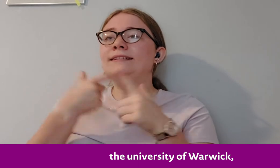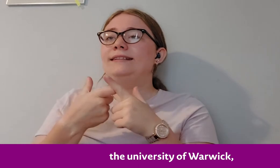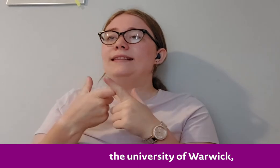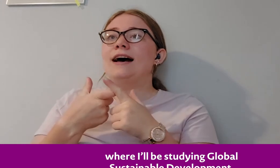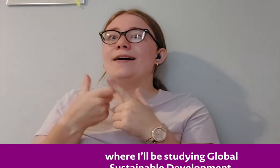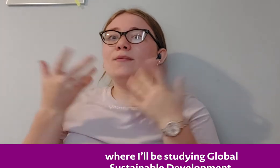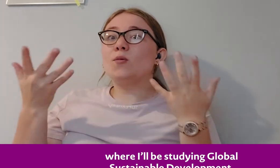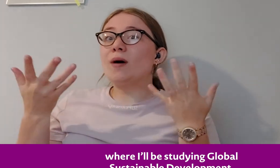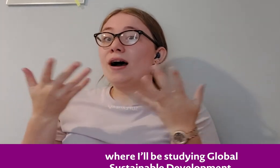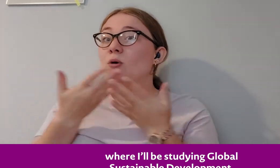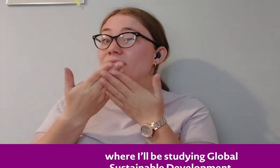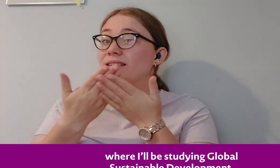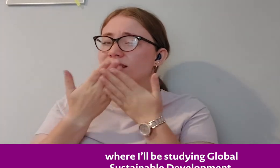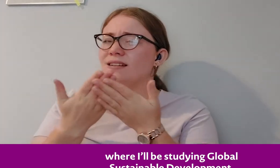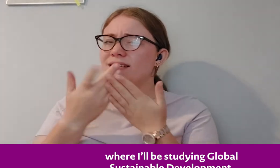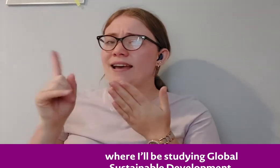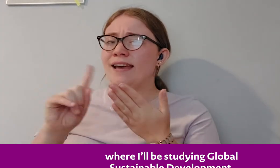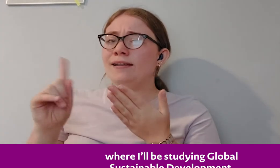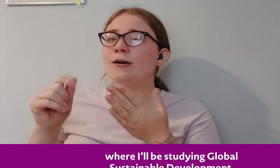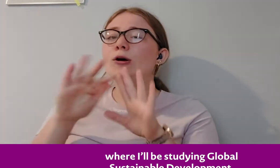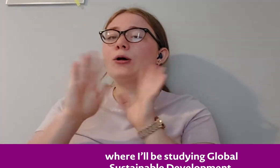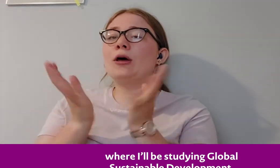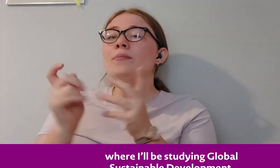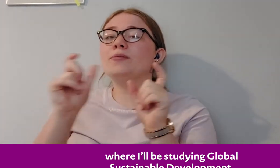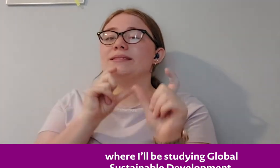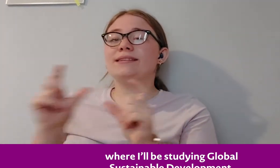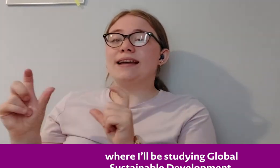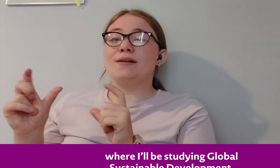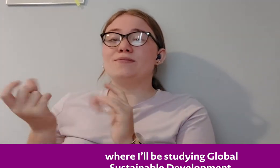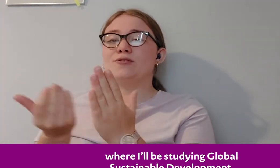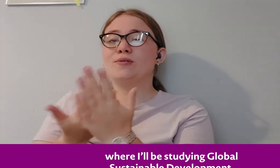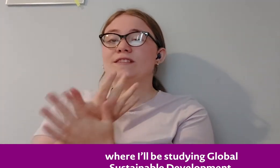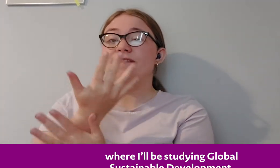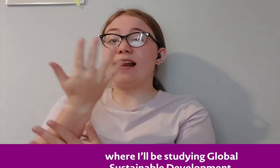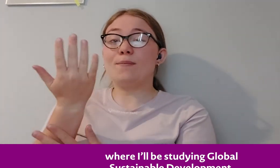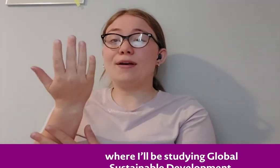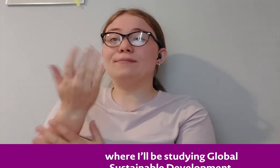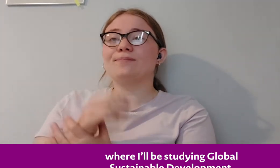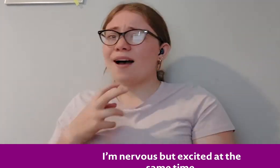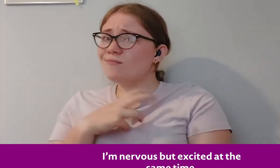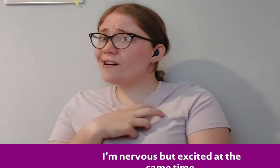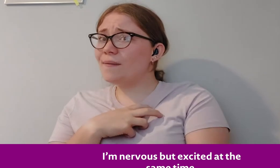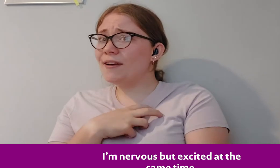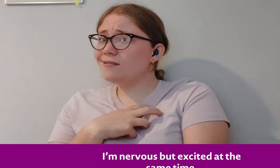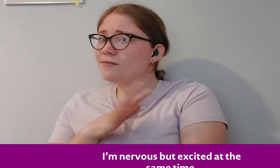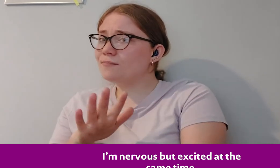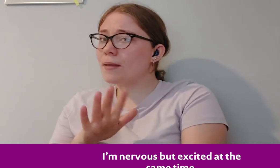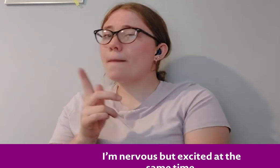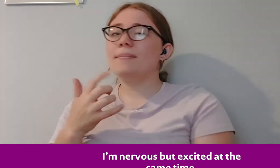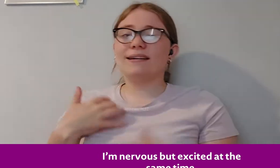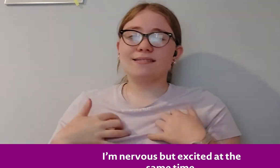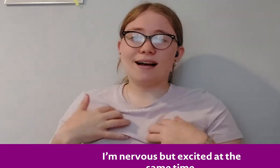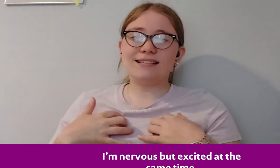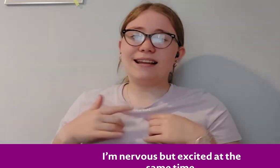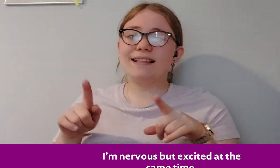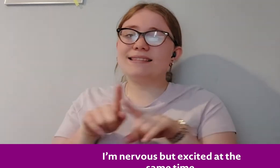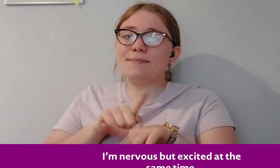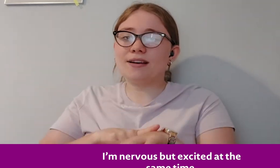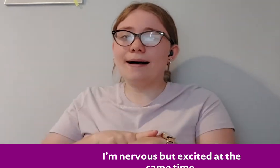where I'll be studying global sustainable development. I'm nervous but excited at the same time.